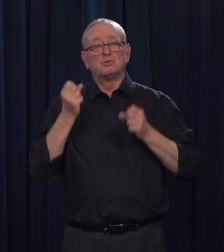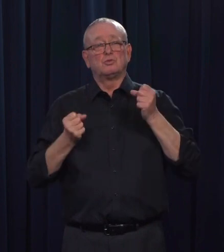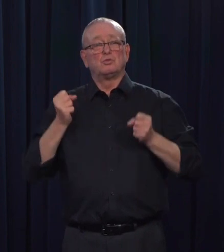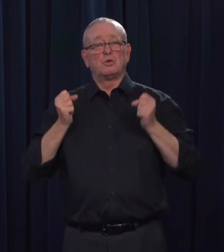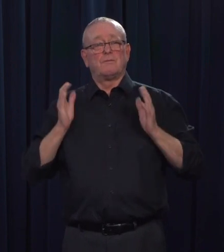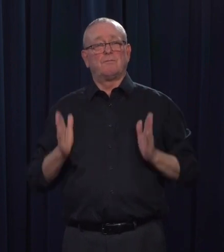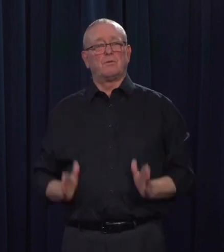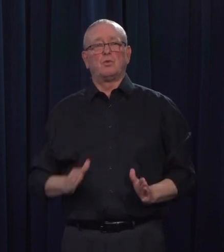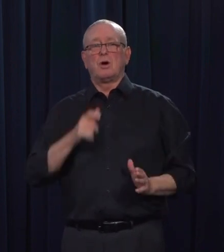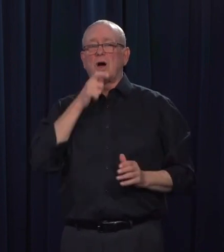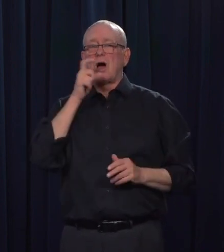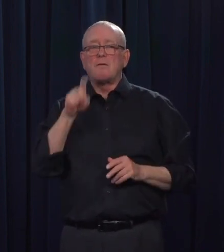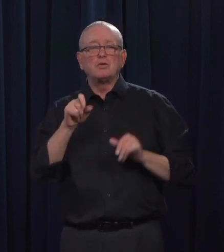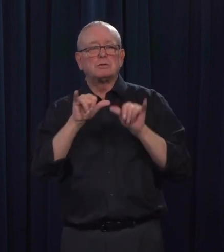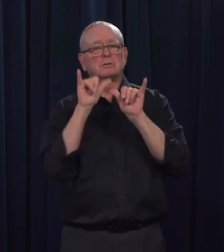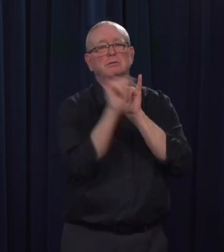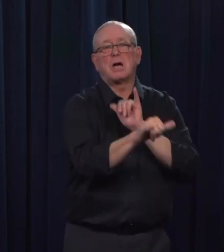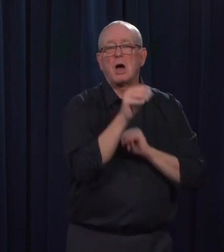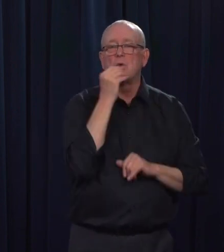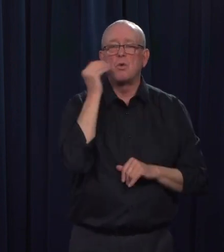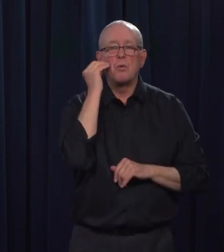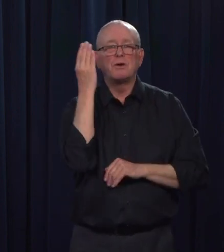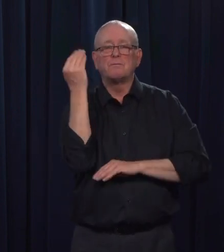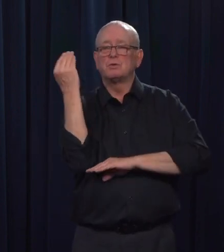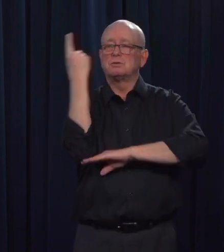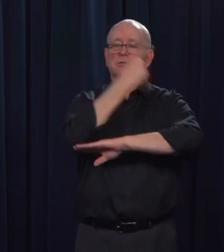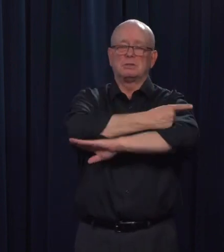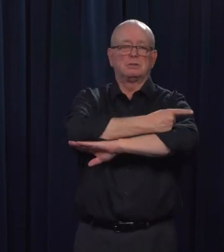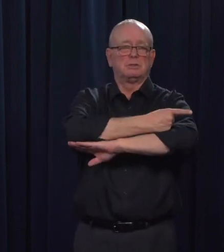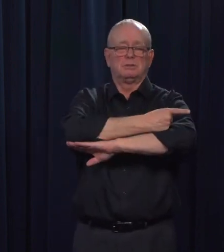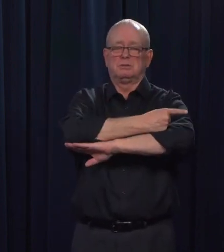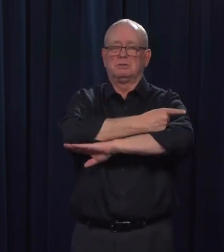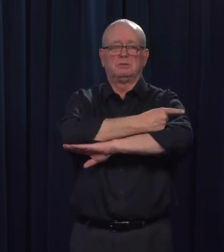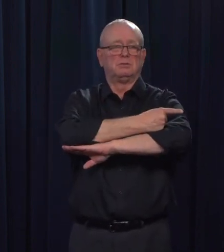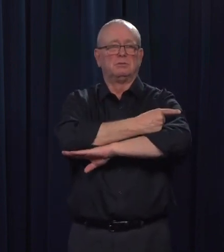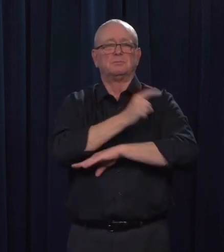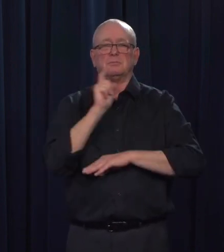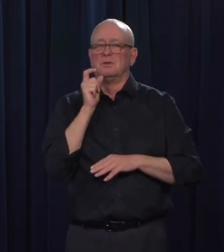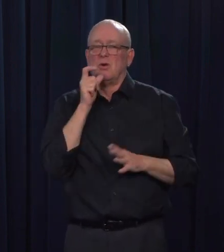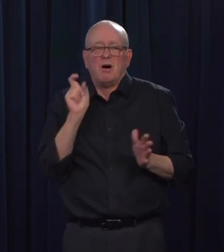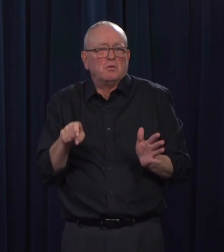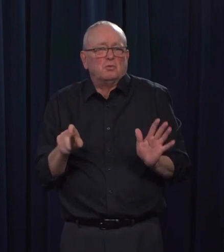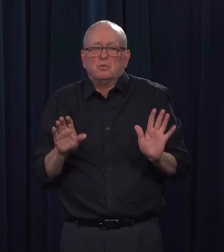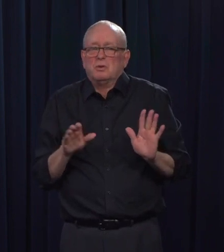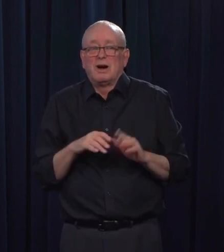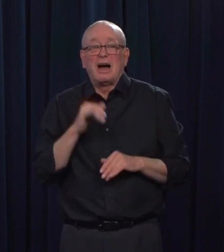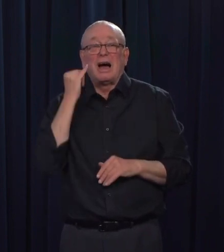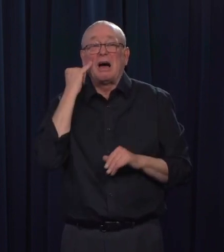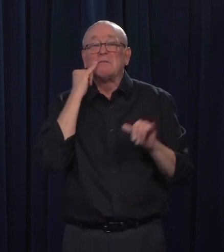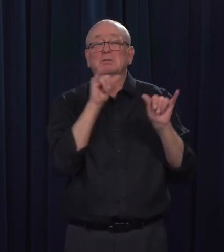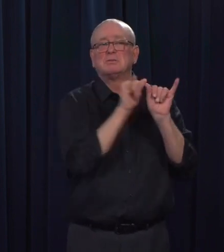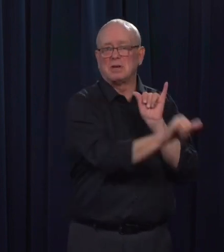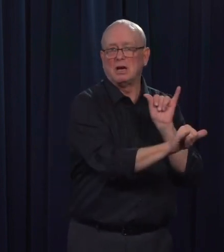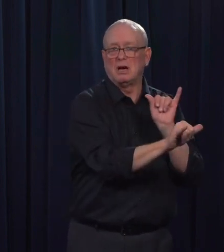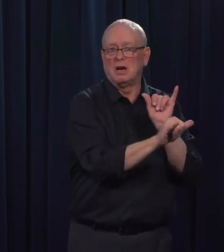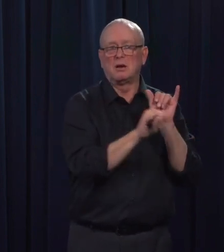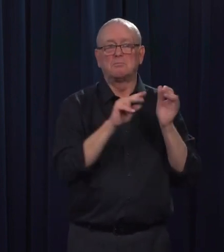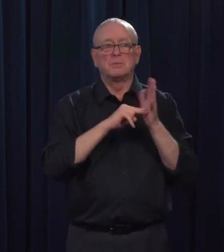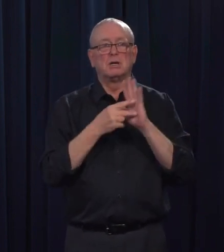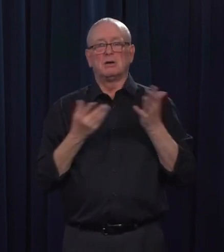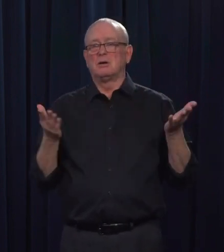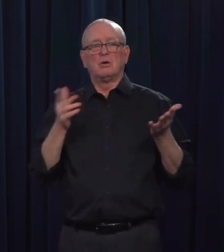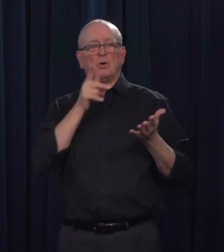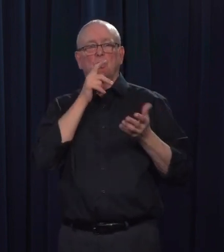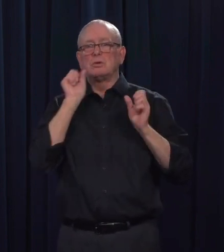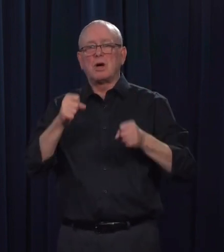-isolate, it would, it would essentially, even though the border would be open, it would essentially crush a lot of our, our supply chains. So that is something that we